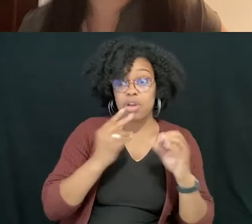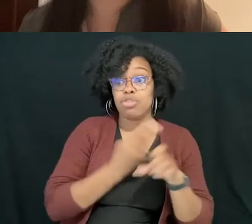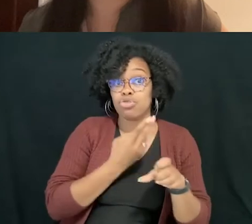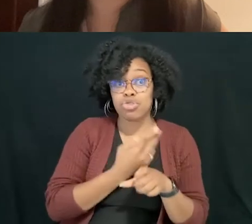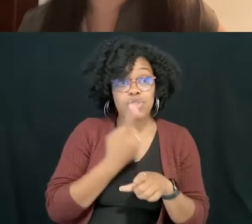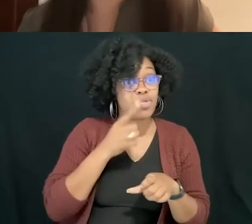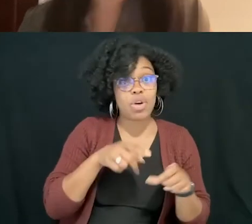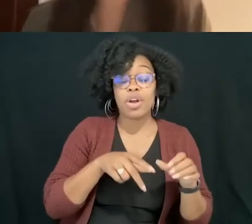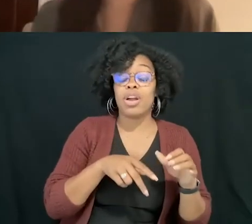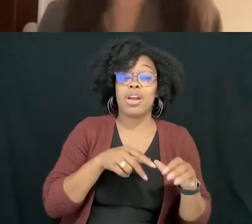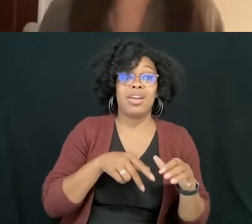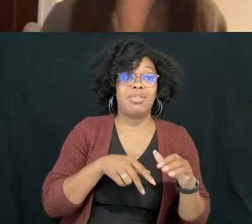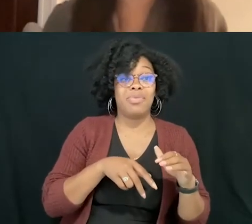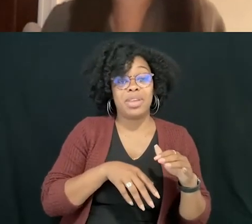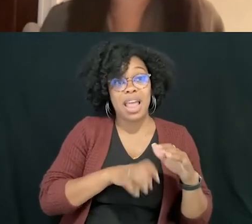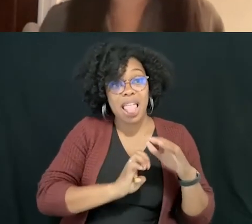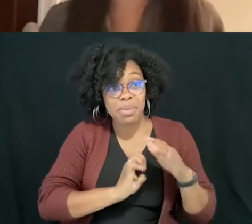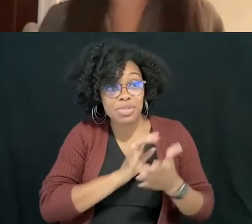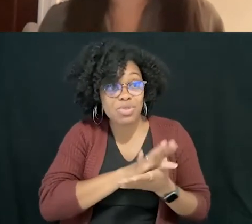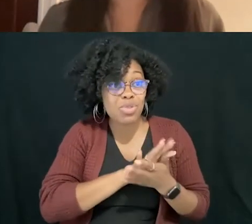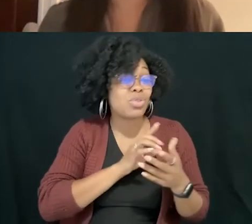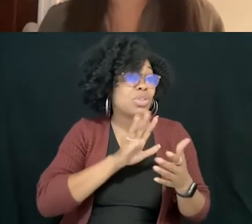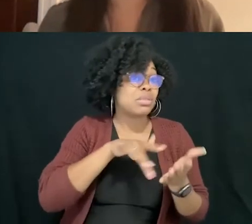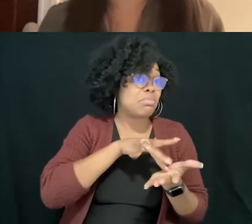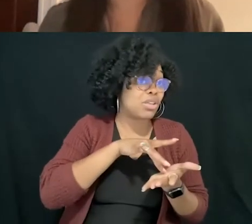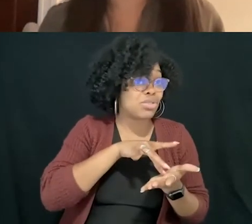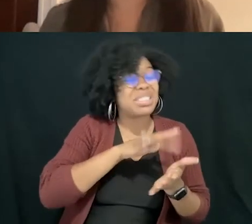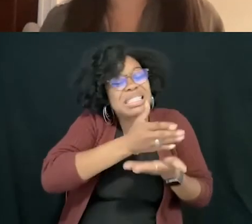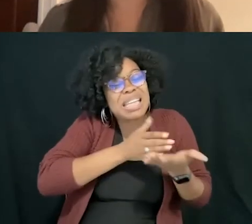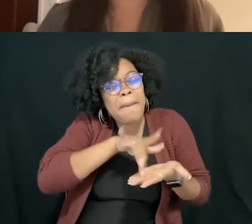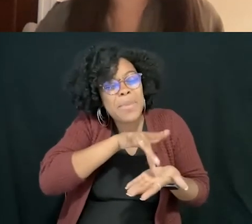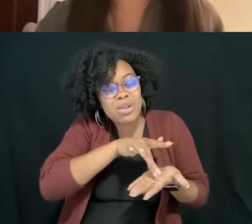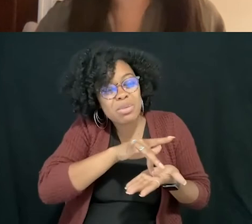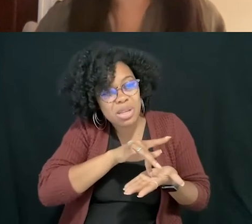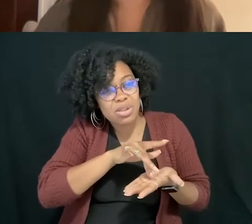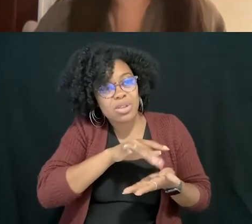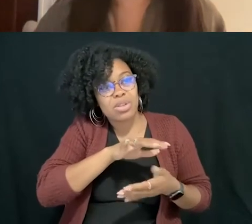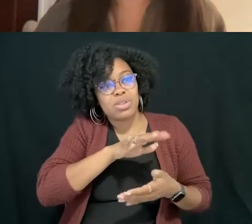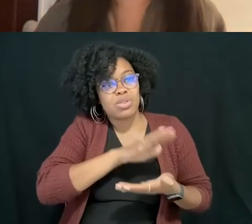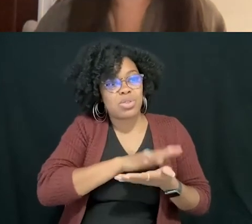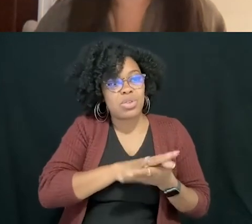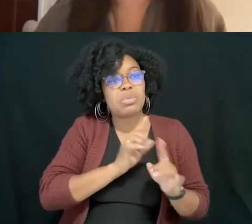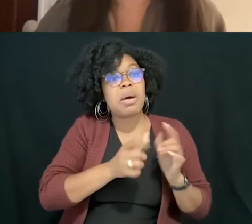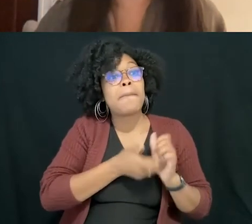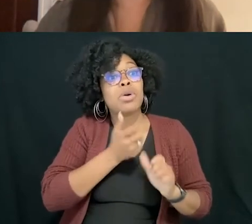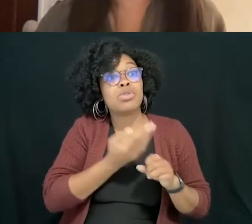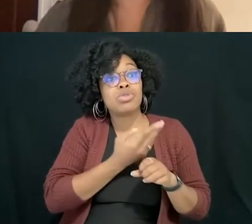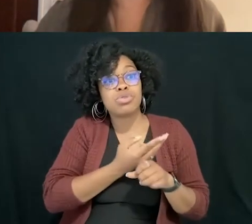schools and in elementary schools and in some middle schools, um, mostly they're used sort of piecemeal, which is how I think they should be, because